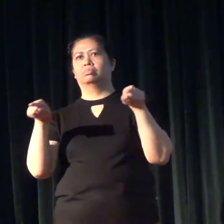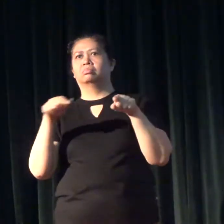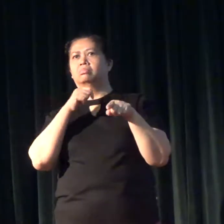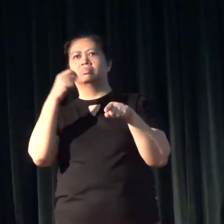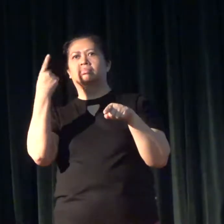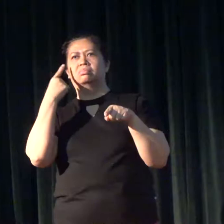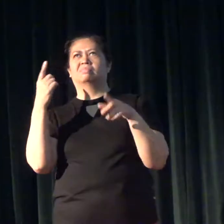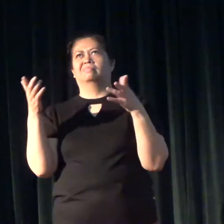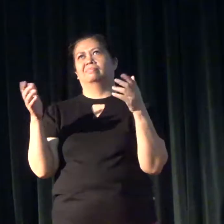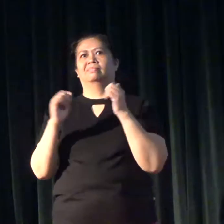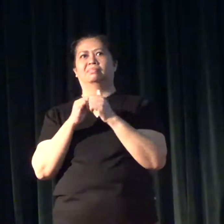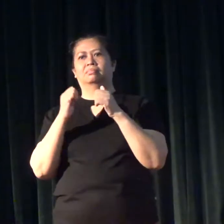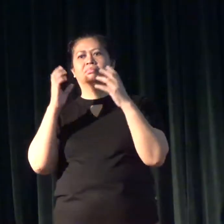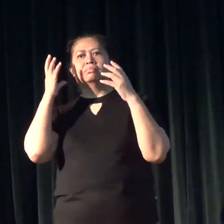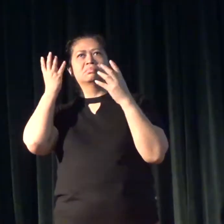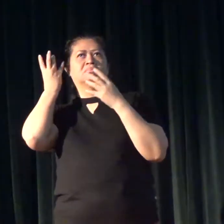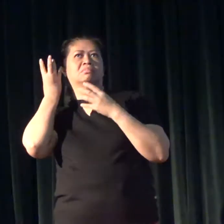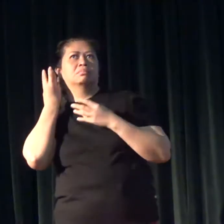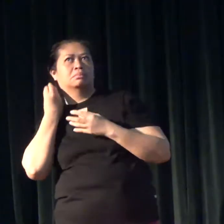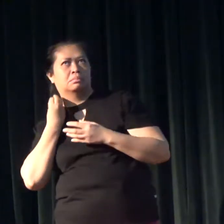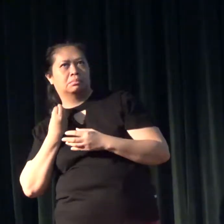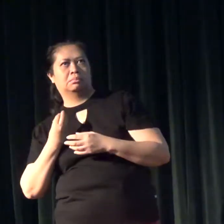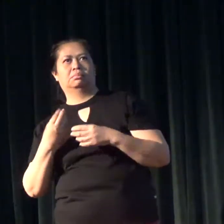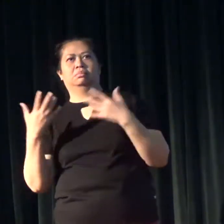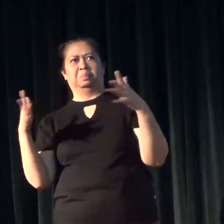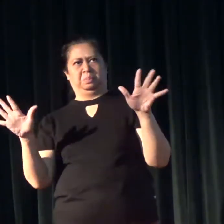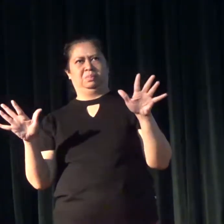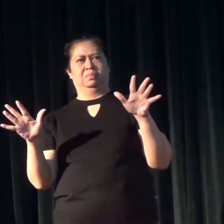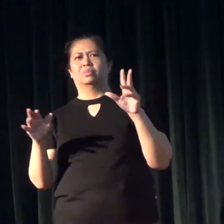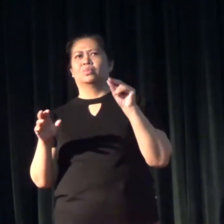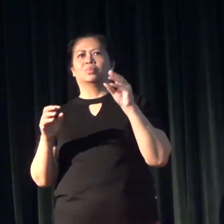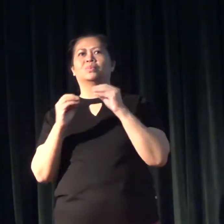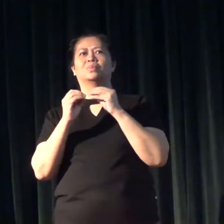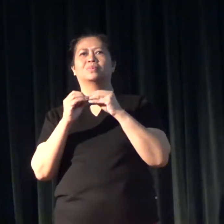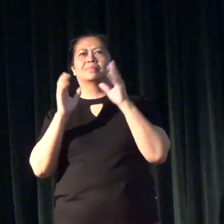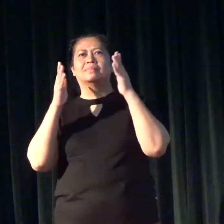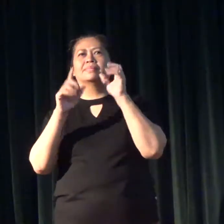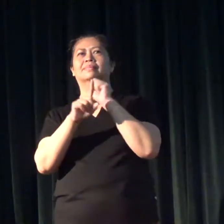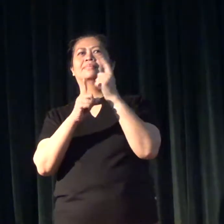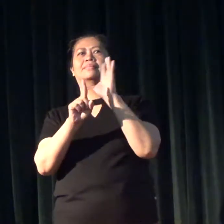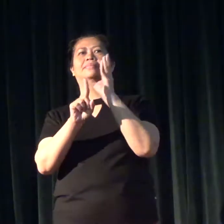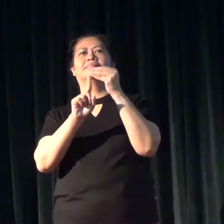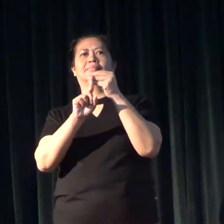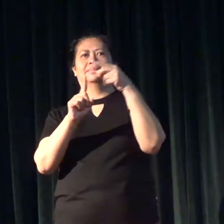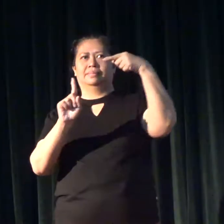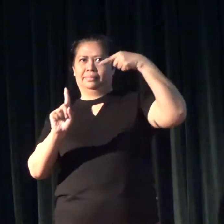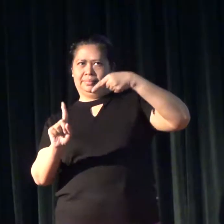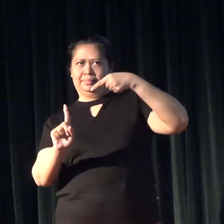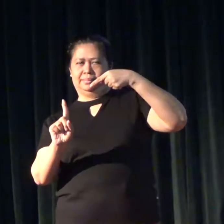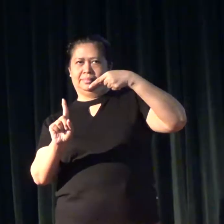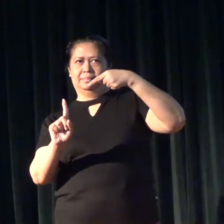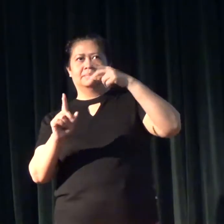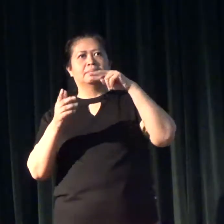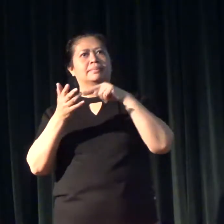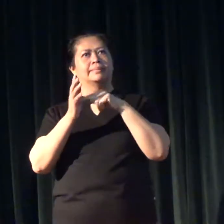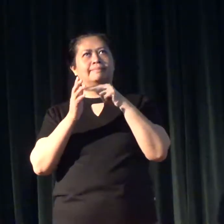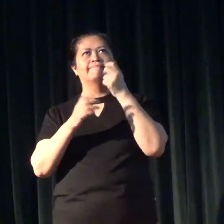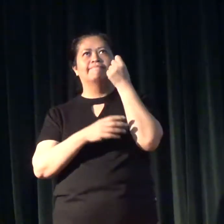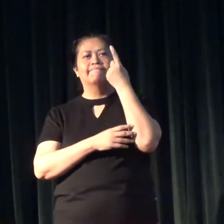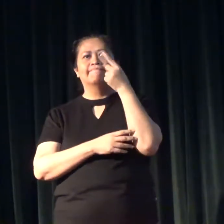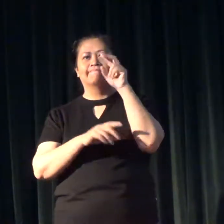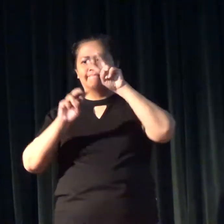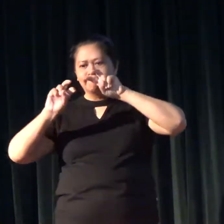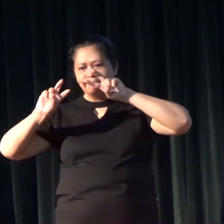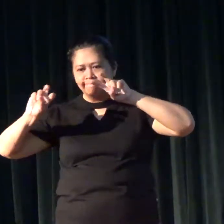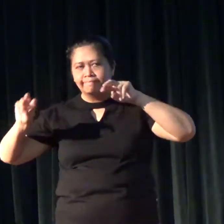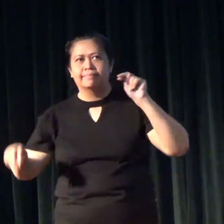it's not just a matter of hearing loss, but it is more a social cultural thing that we need to understand.